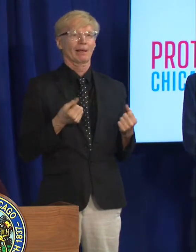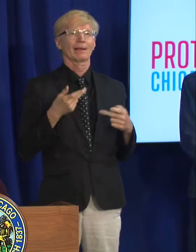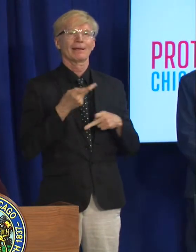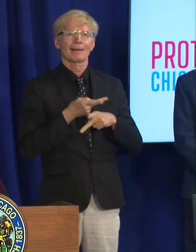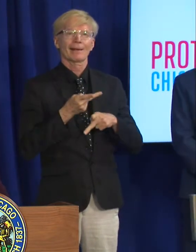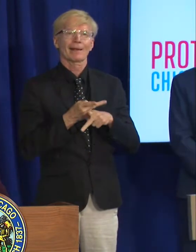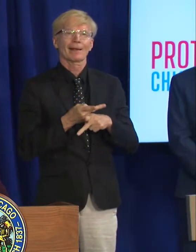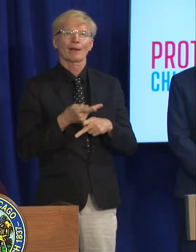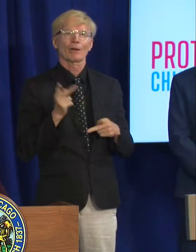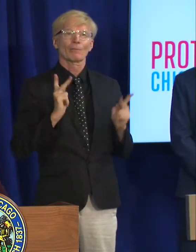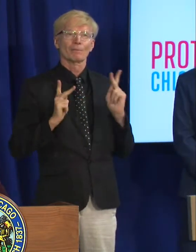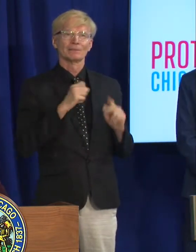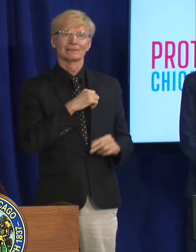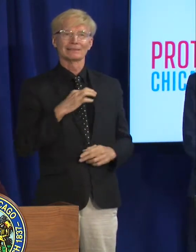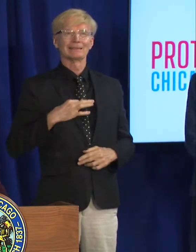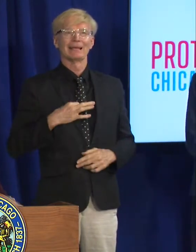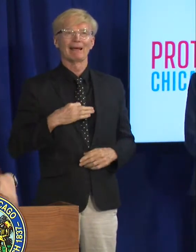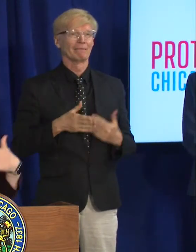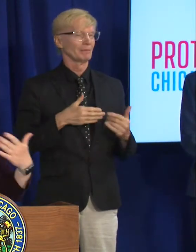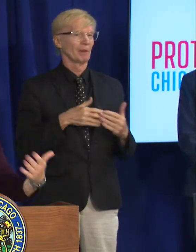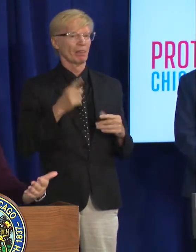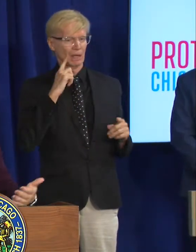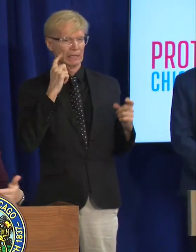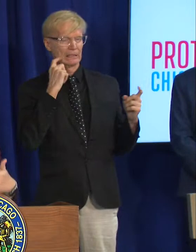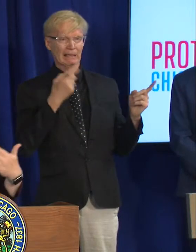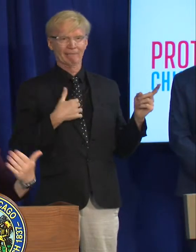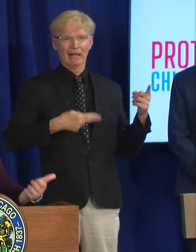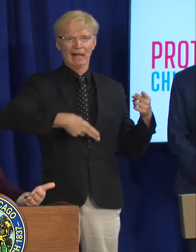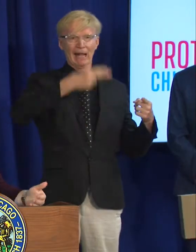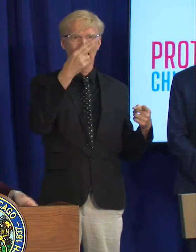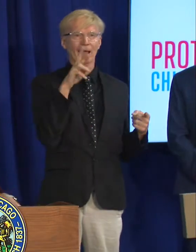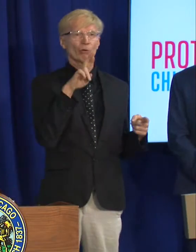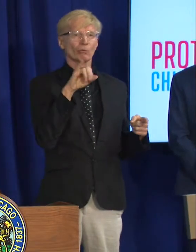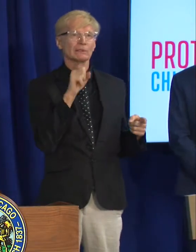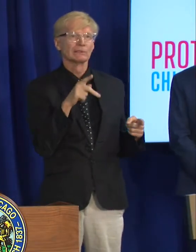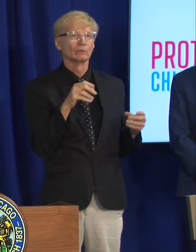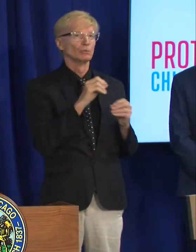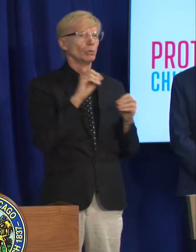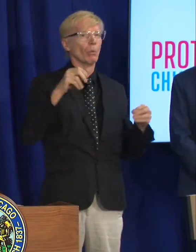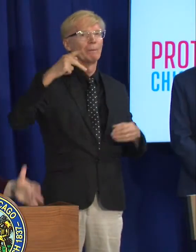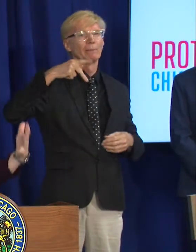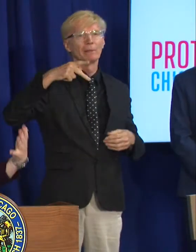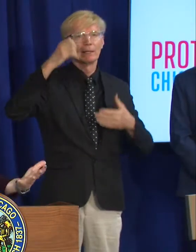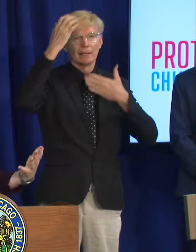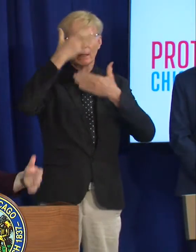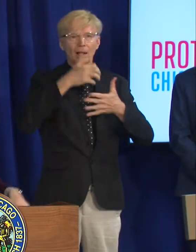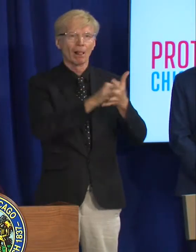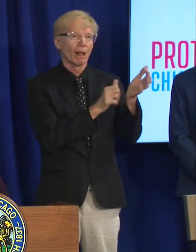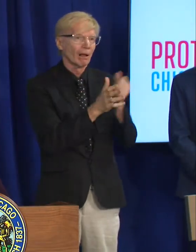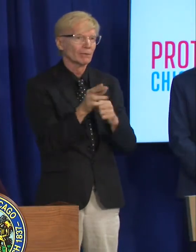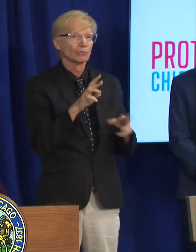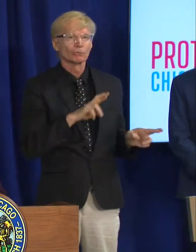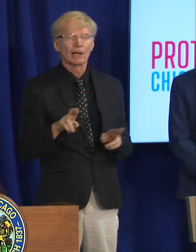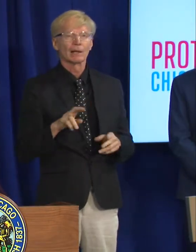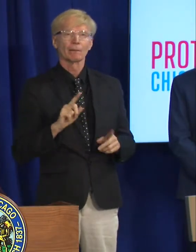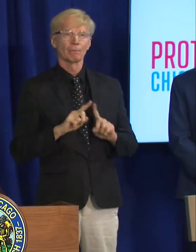be clear even some who had higher risk exposures maybe didn't have ppe on etc which doesn't mean we don't want to make sure the protection is there but